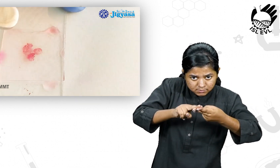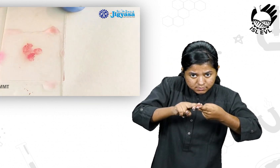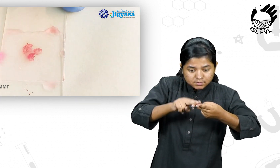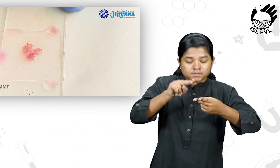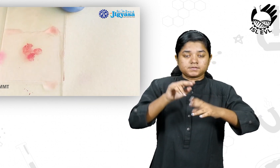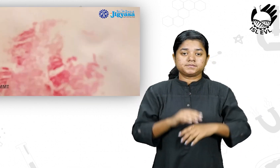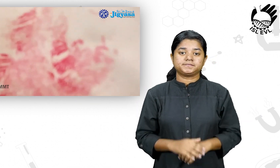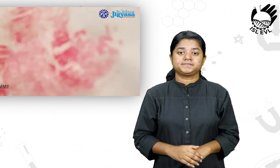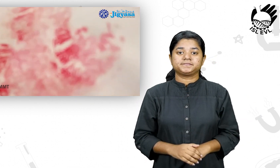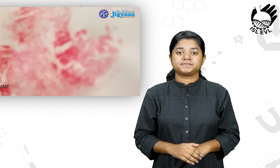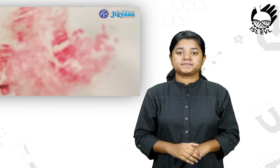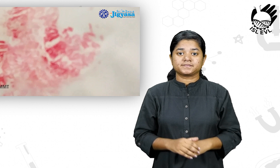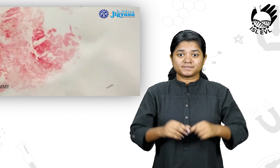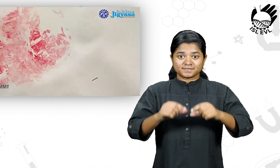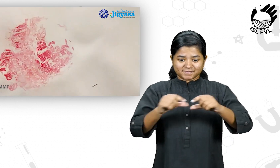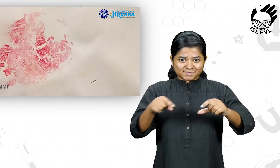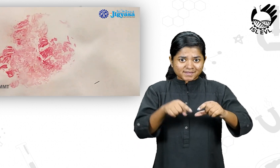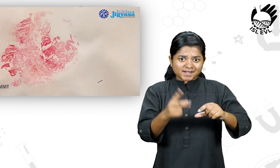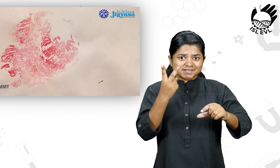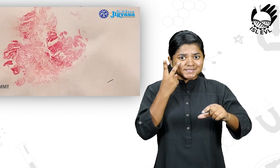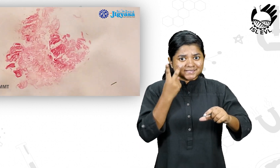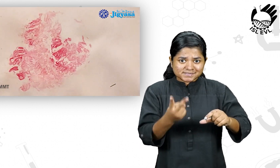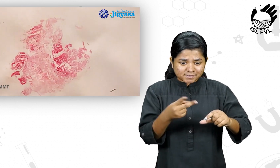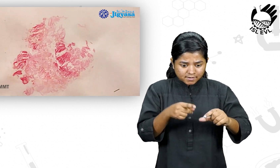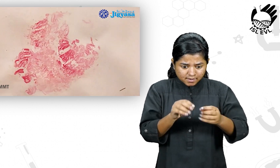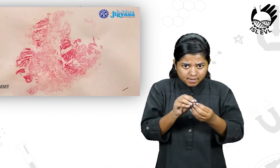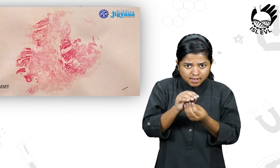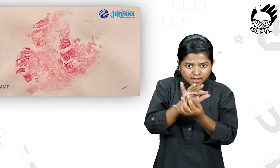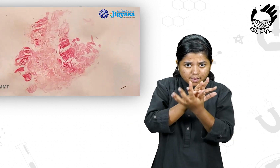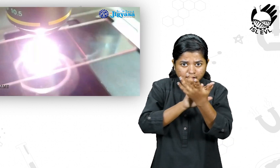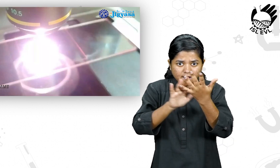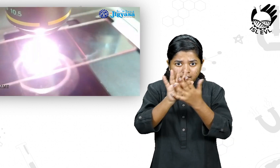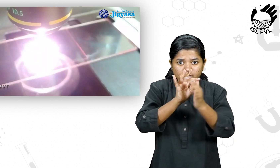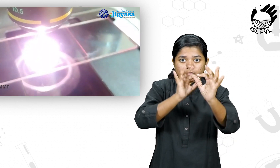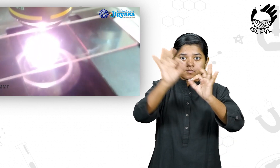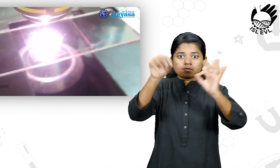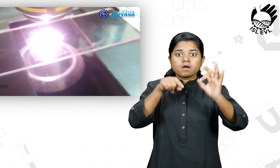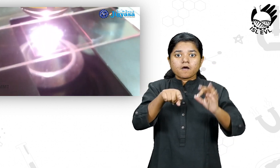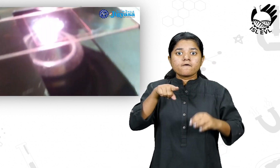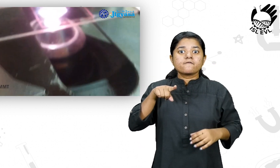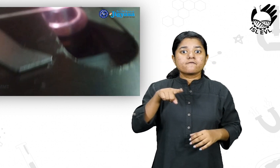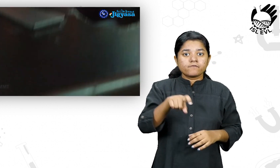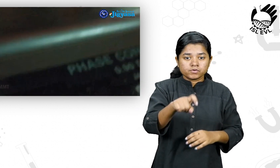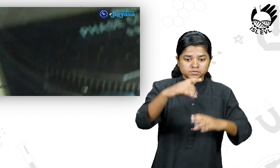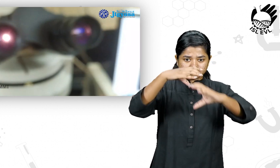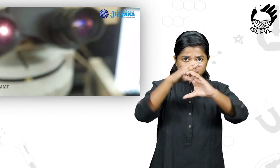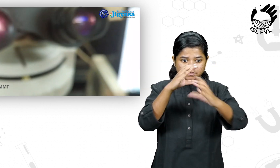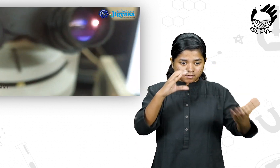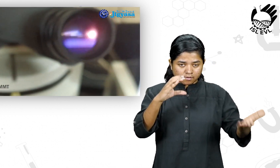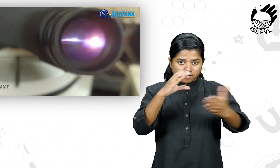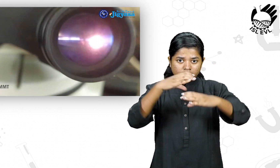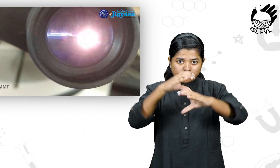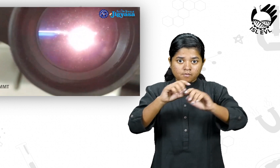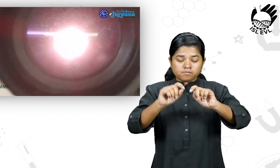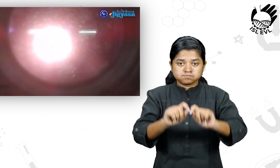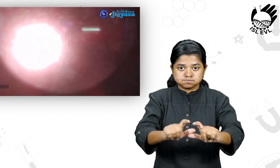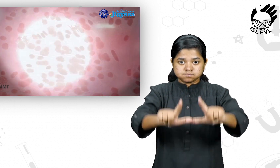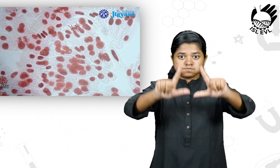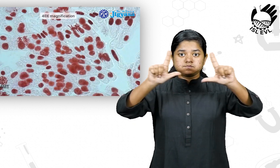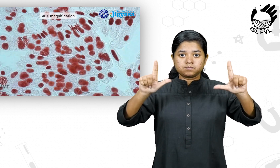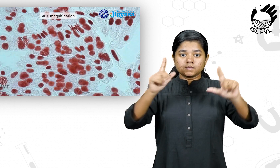is pressed onto the glass slide gently to get a thin layer of cells on the slide. It is then observed under a microscope.